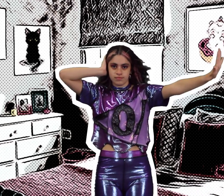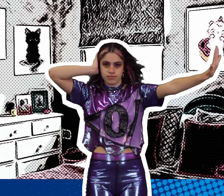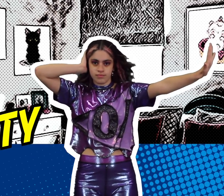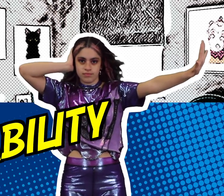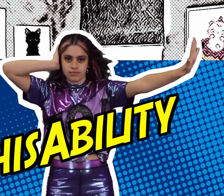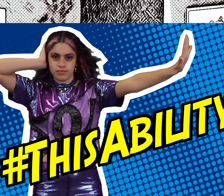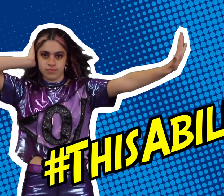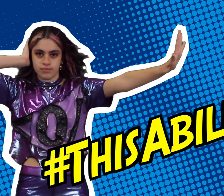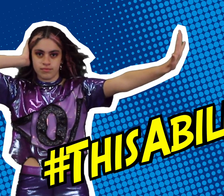Bye-bye.